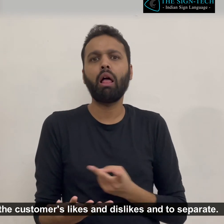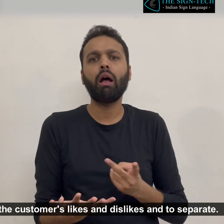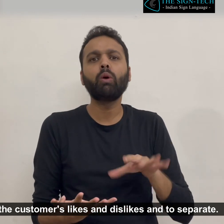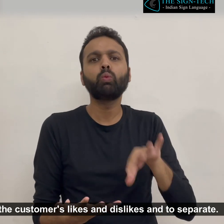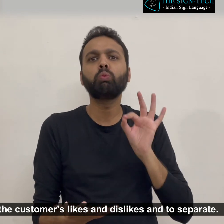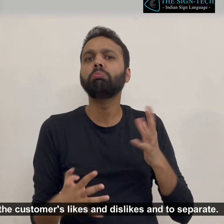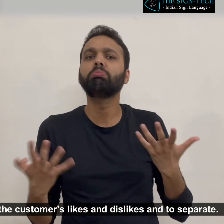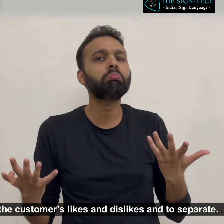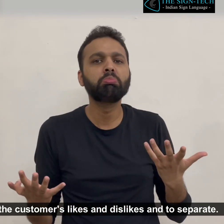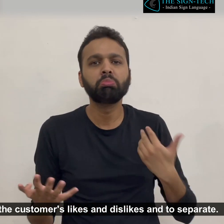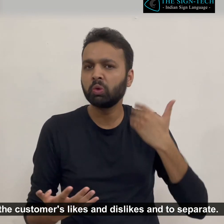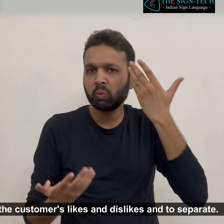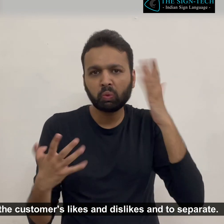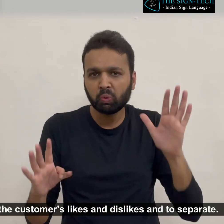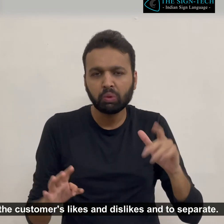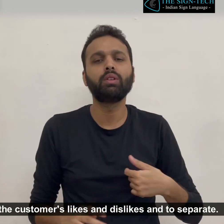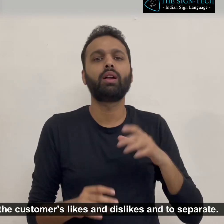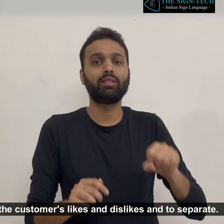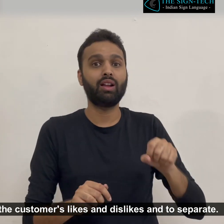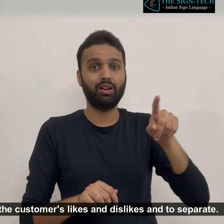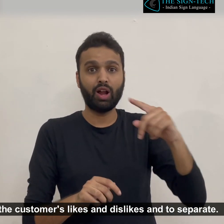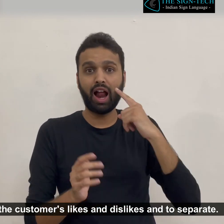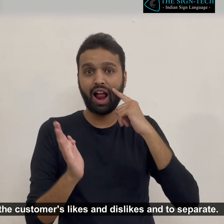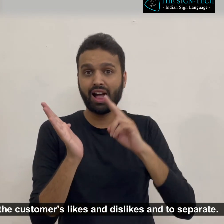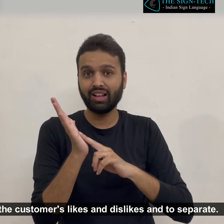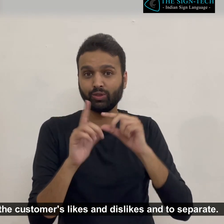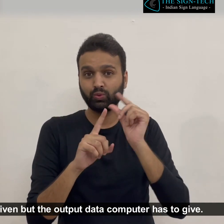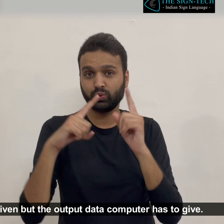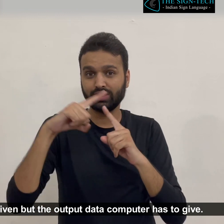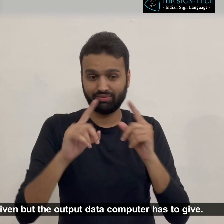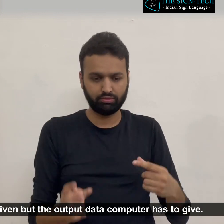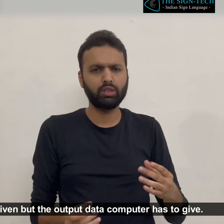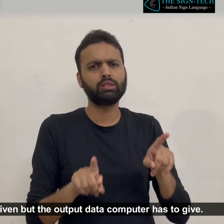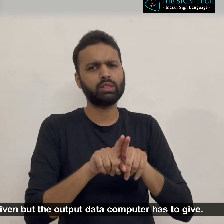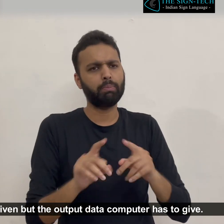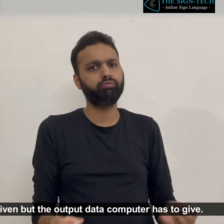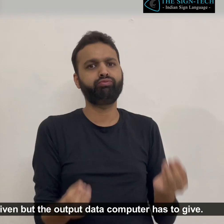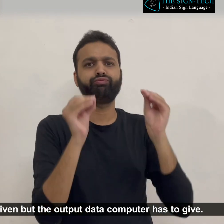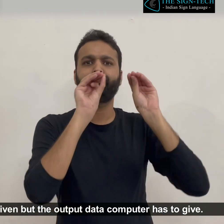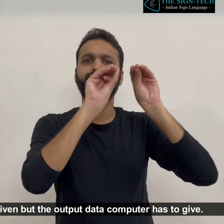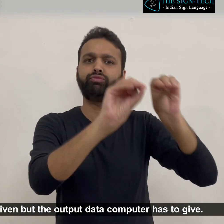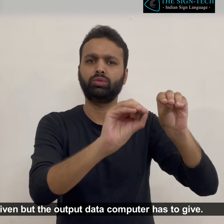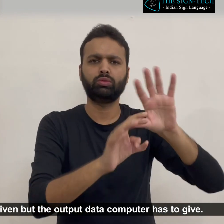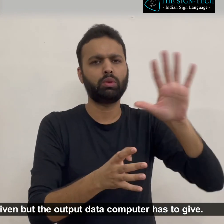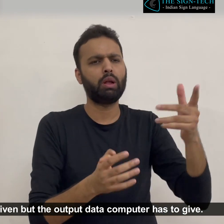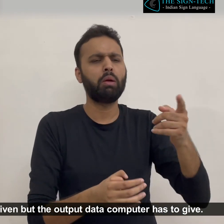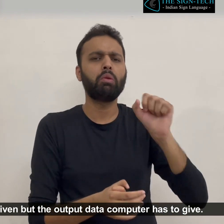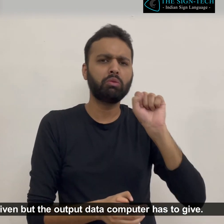data will be given but the output data computer has to give.